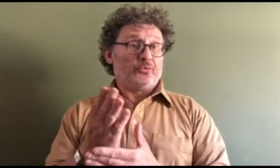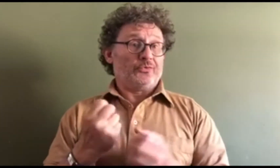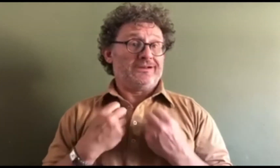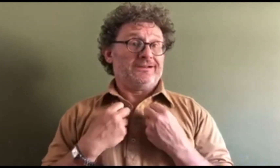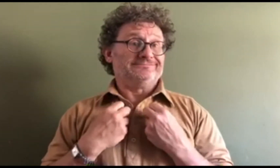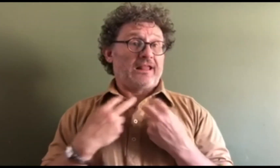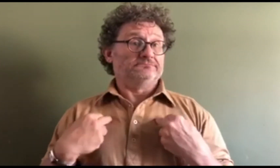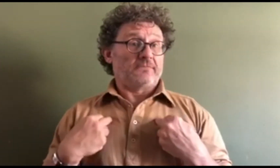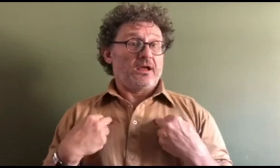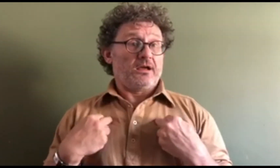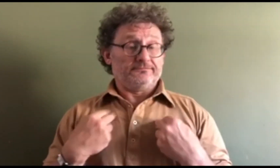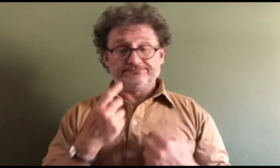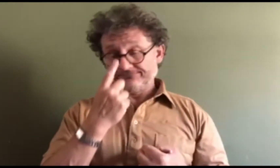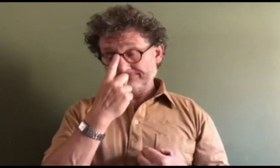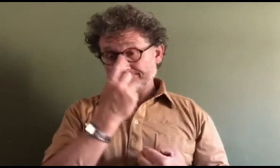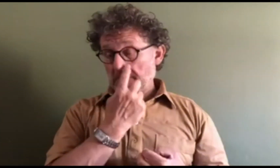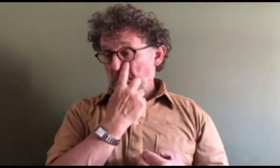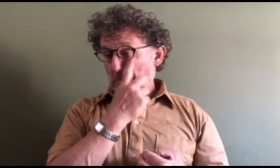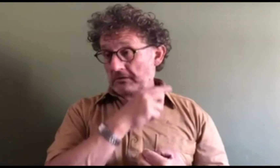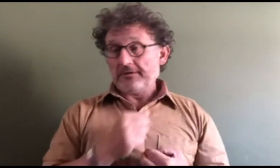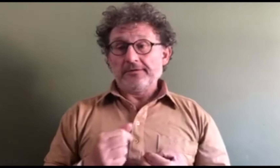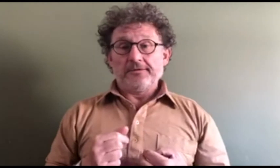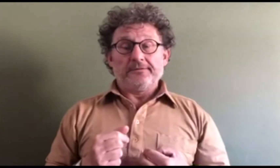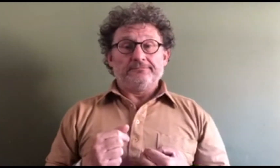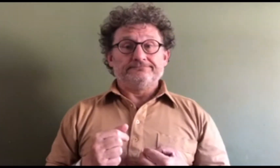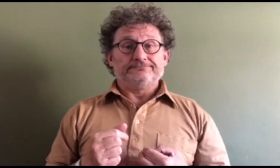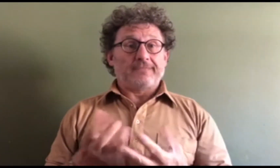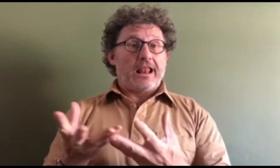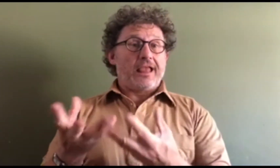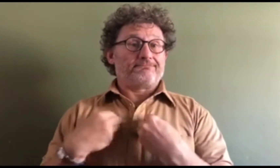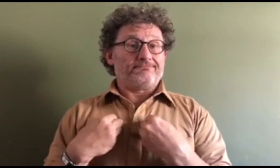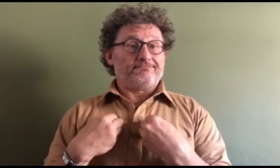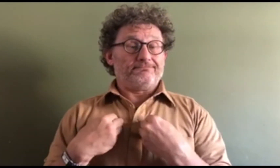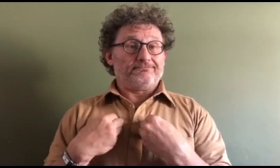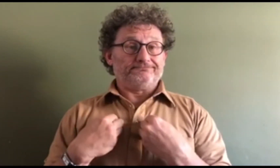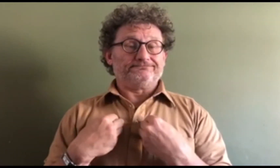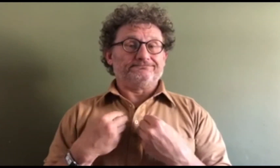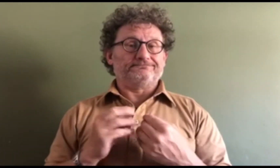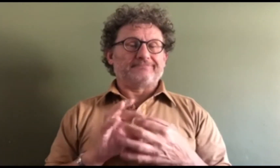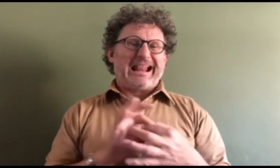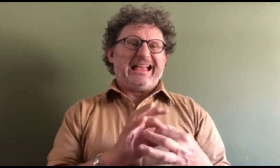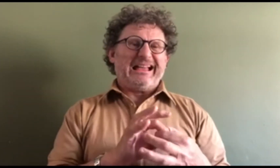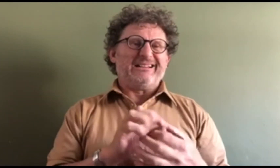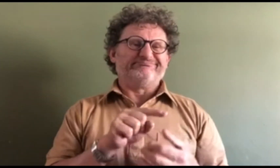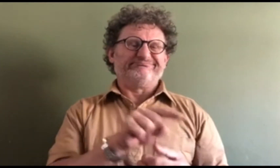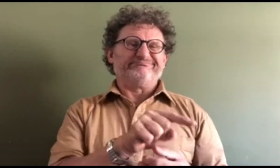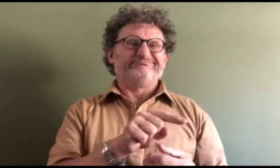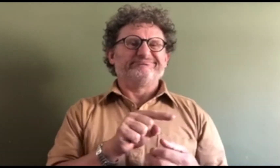went through using a solicitor was drawing support in relation to a